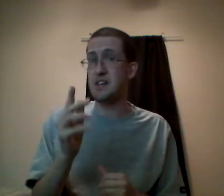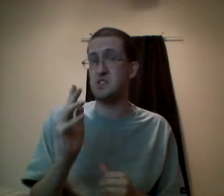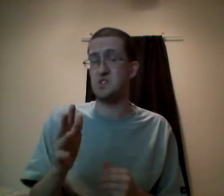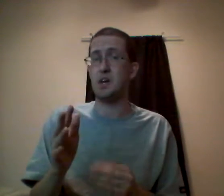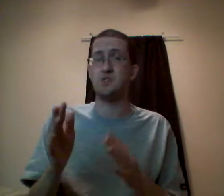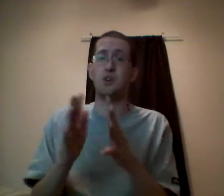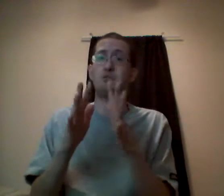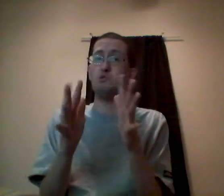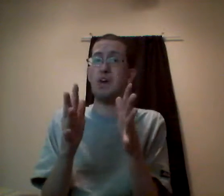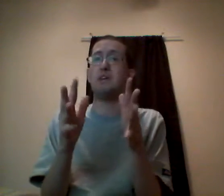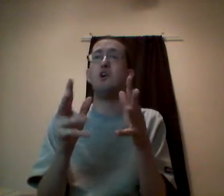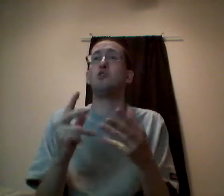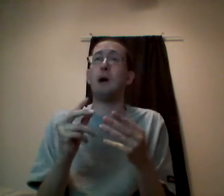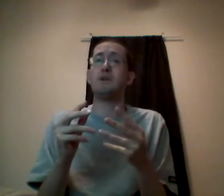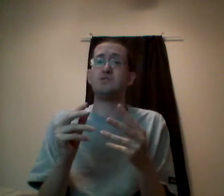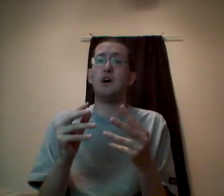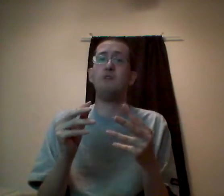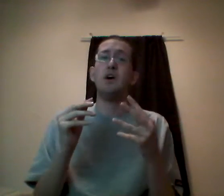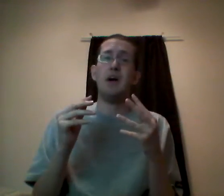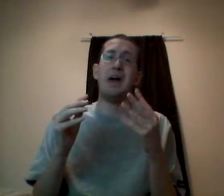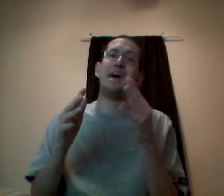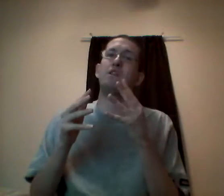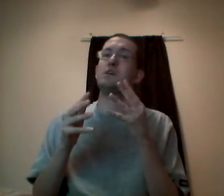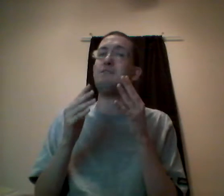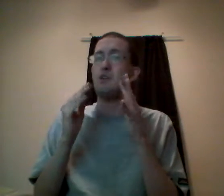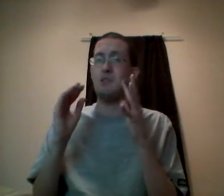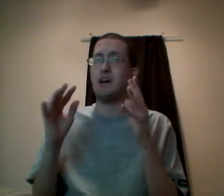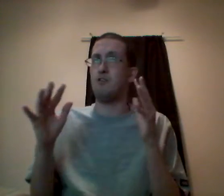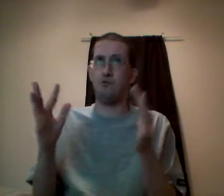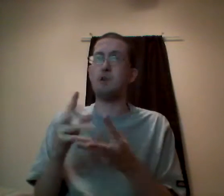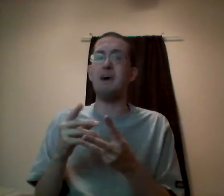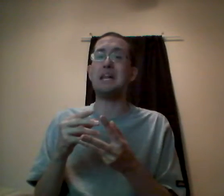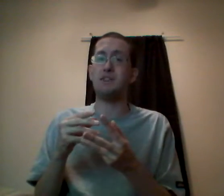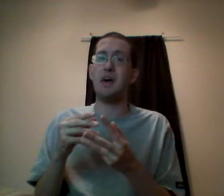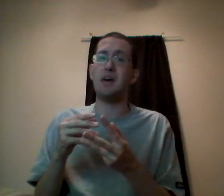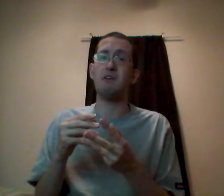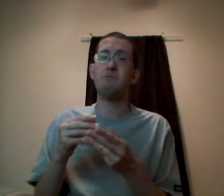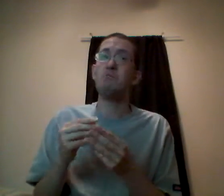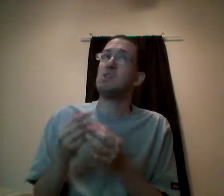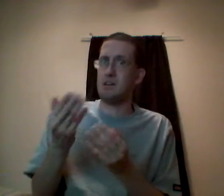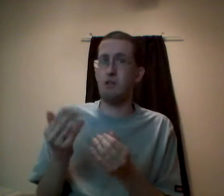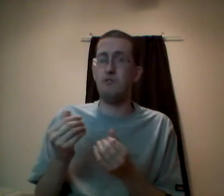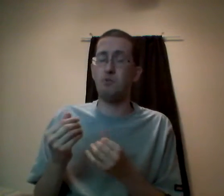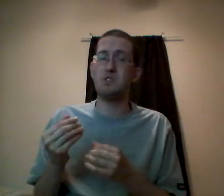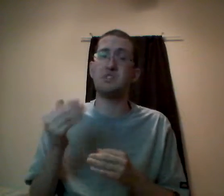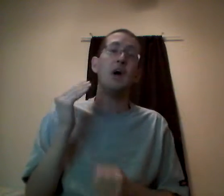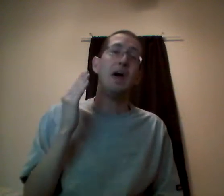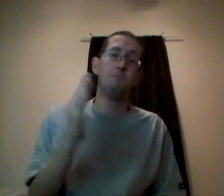and desist. In other words, you can't grab our stuff and even like a free-made thing like Lullaby for a Princess and